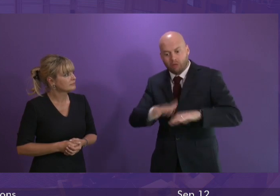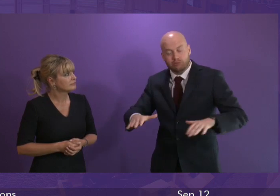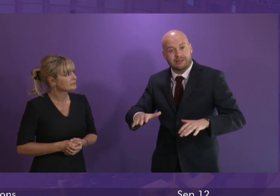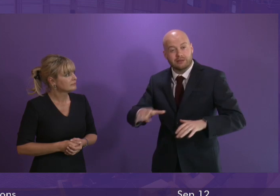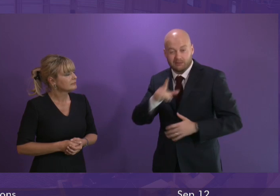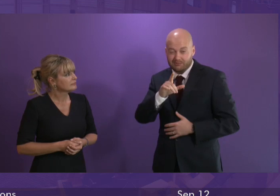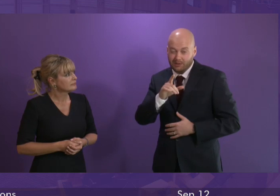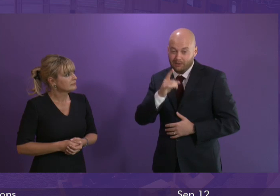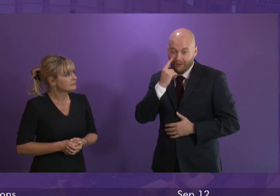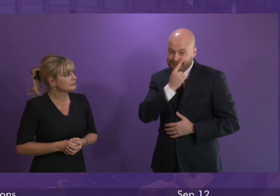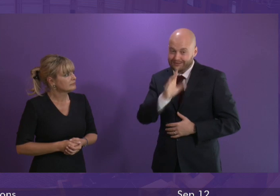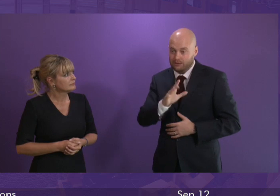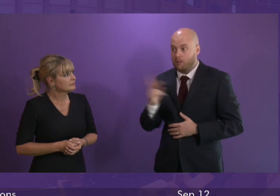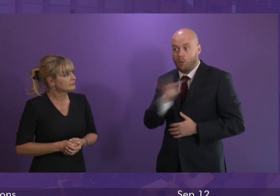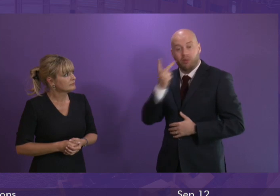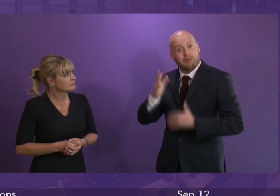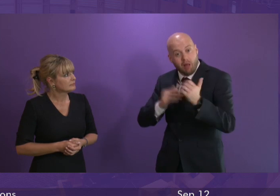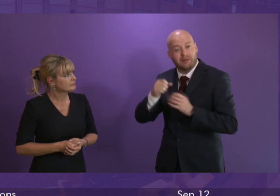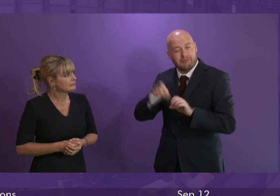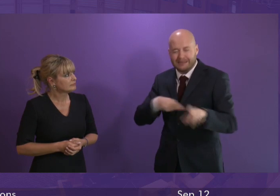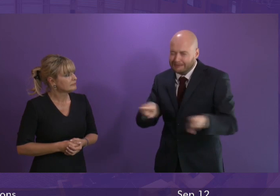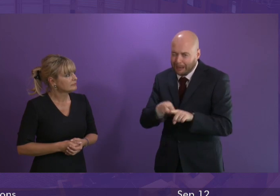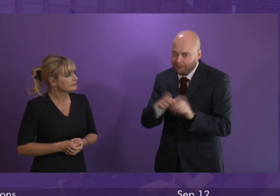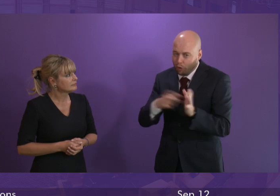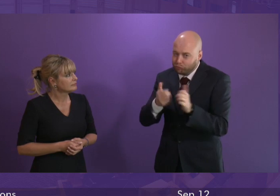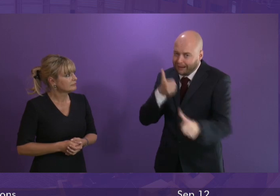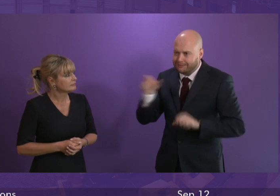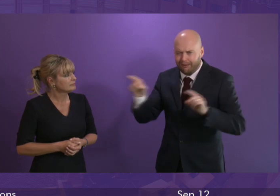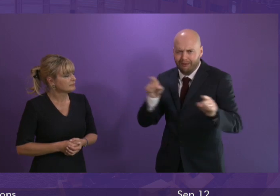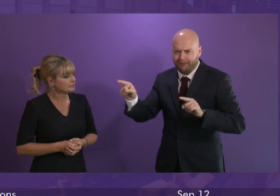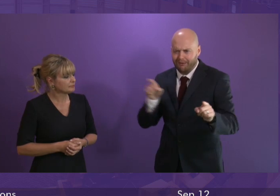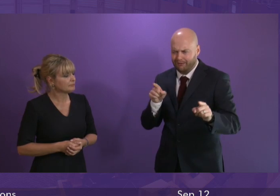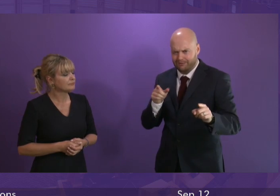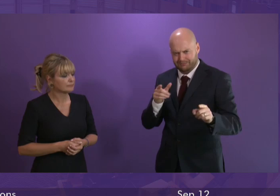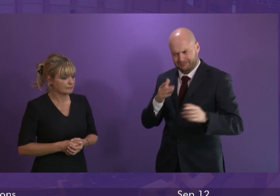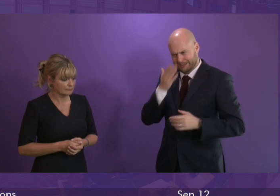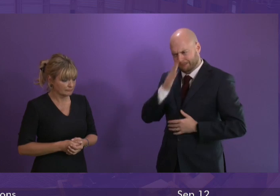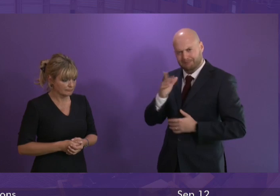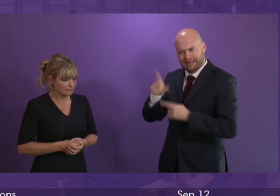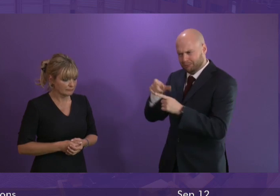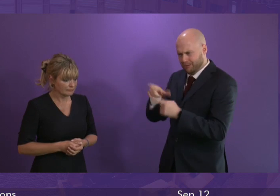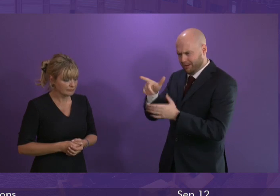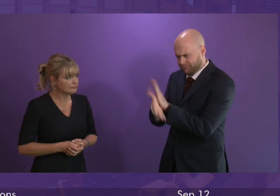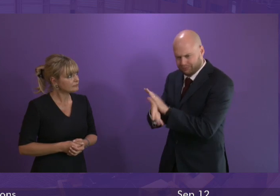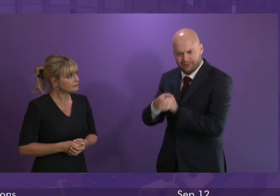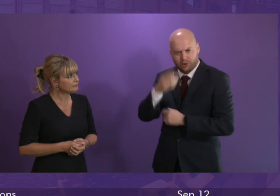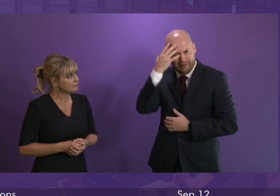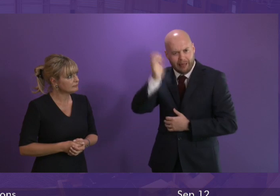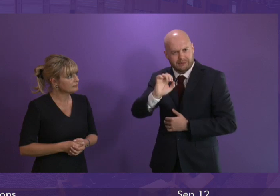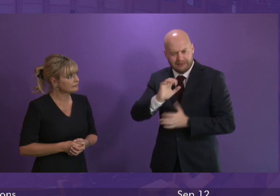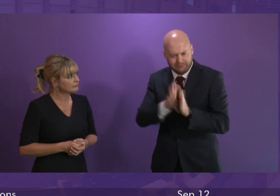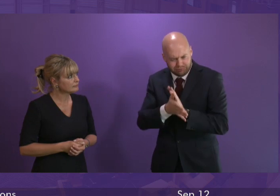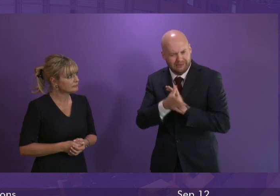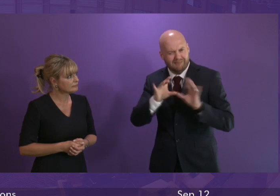can the first minister vouch for the safety of children and other patients at the Queen Elizabeth is she